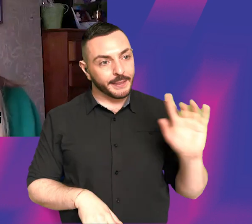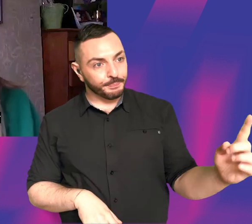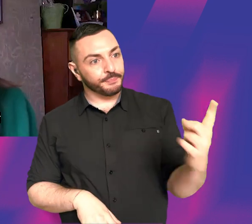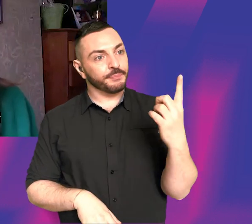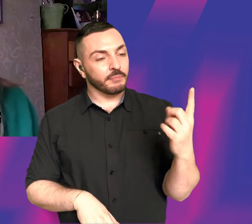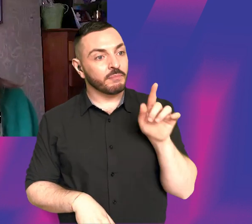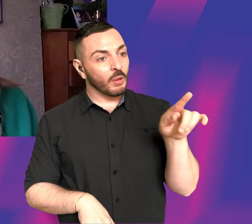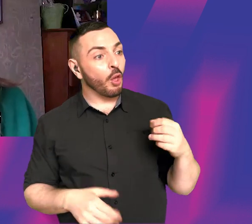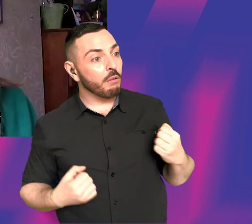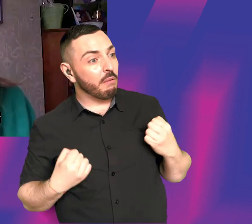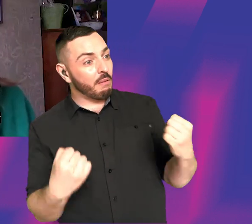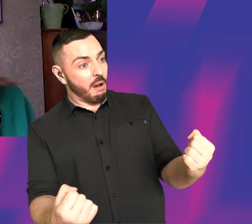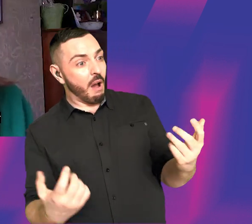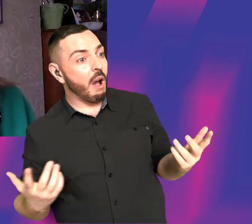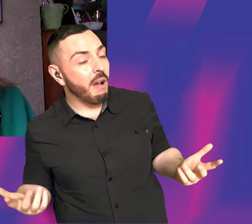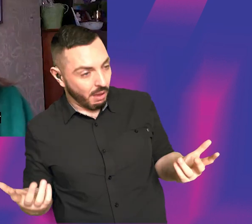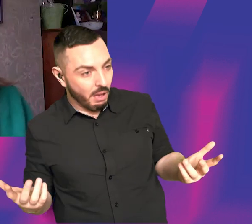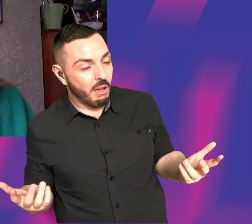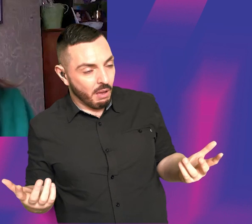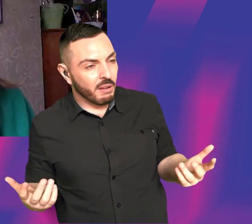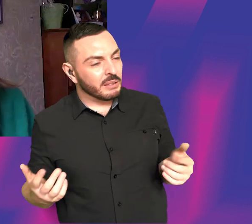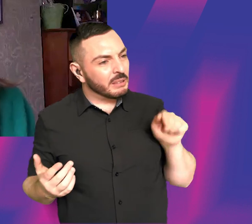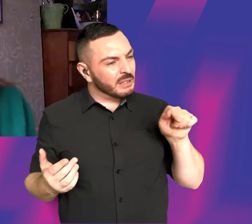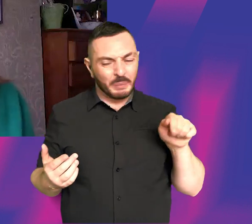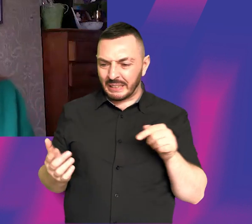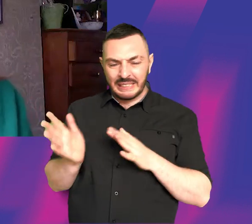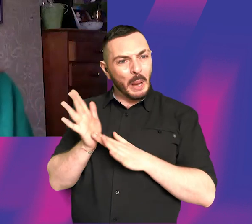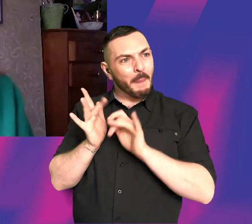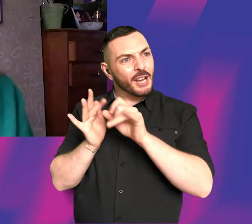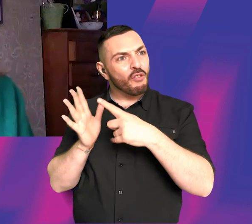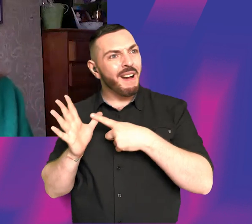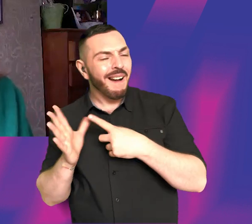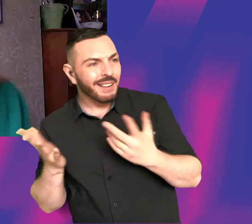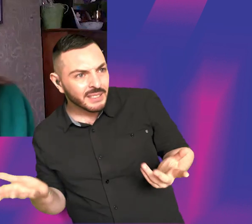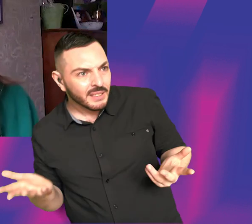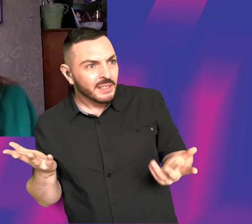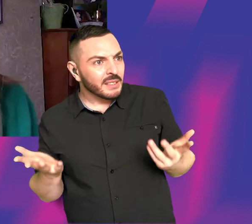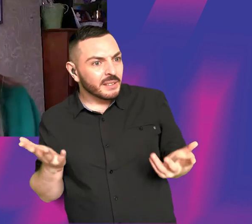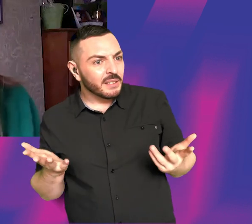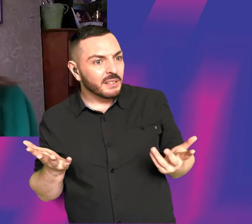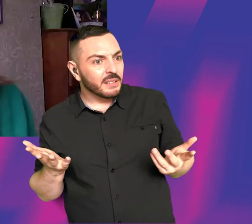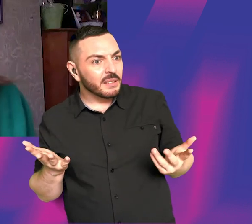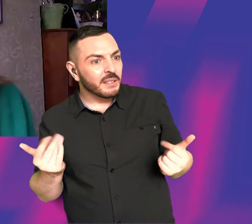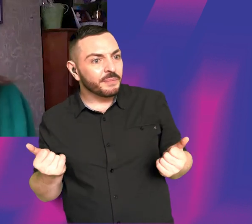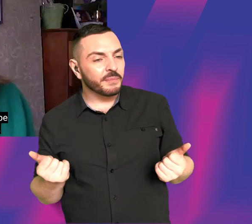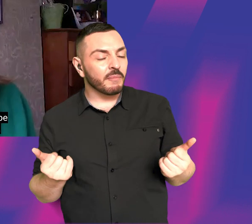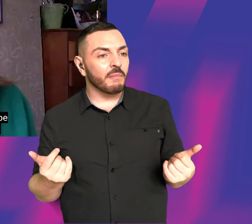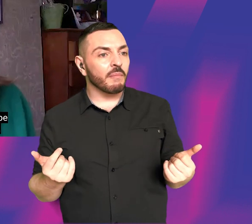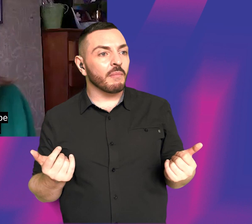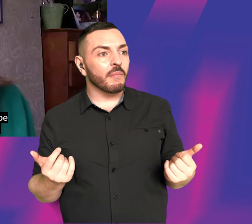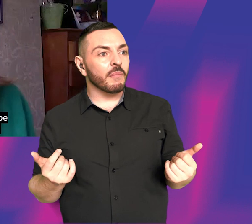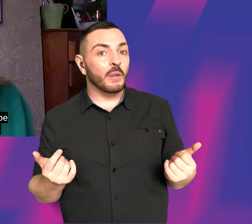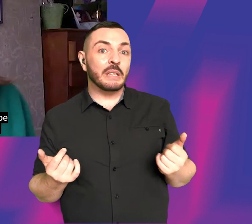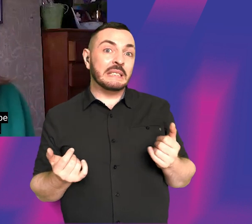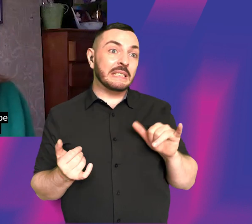so this is the car that the character is driving for the getaway, and you're like, it's a Micra. And they're like, yeah, that's all we could get. Sometimes